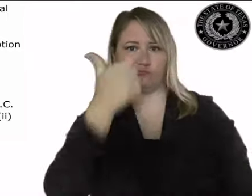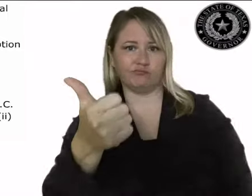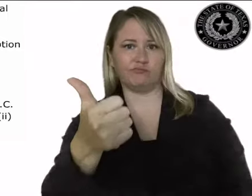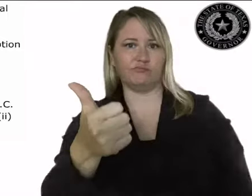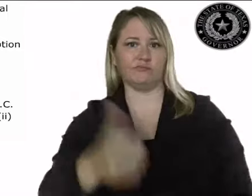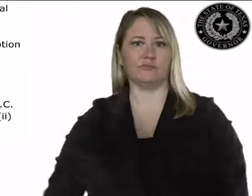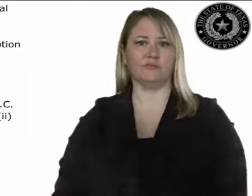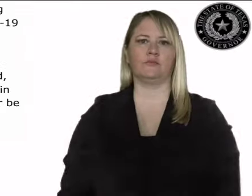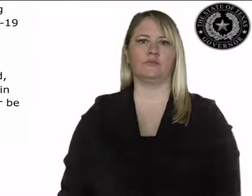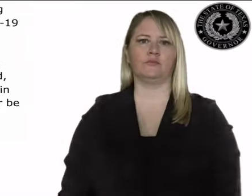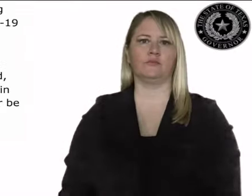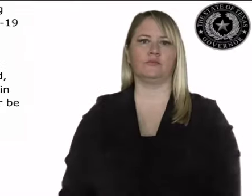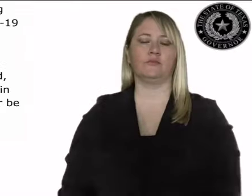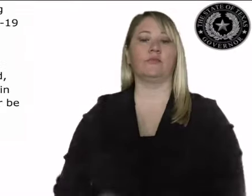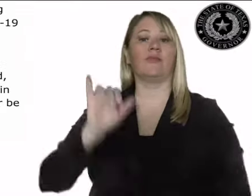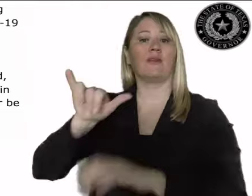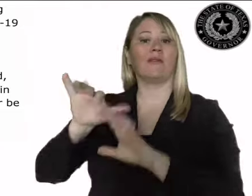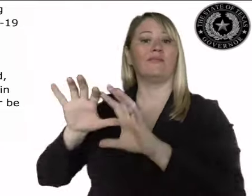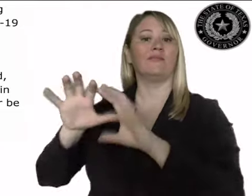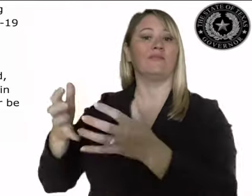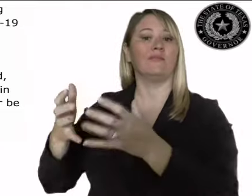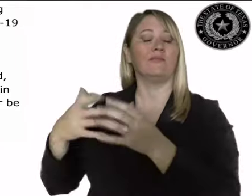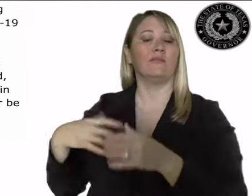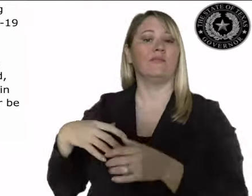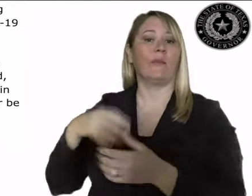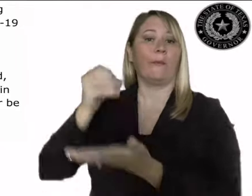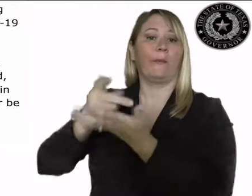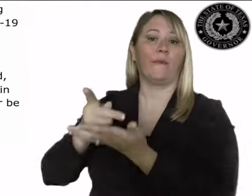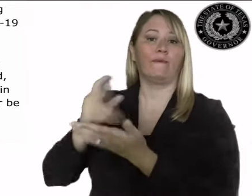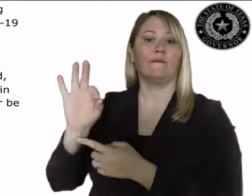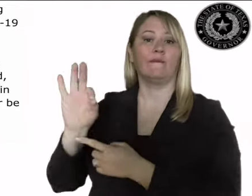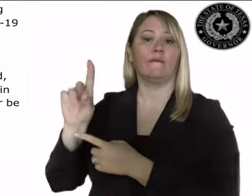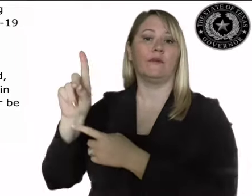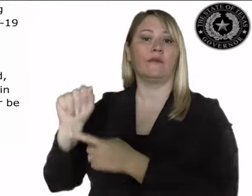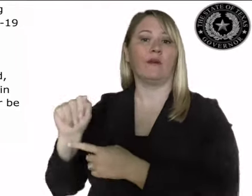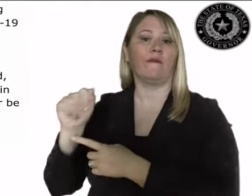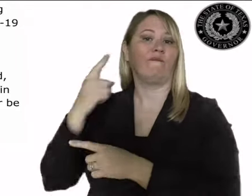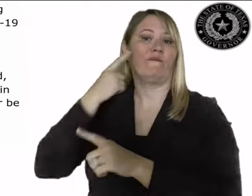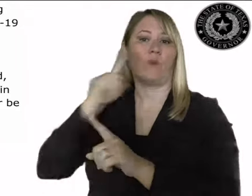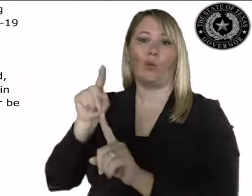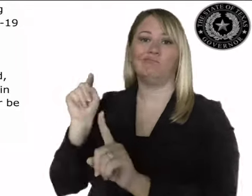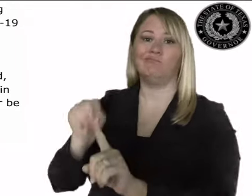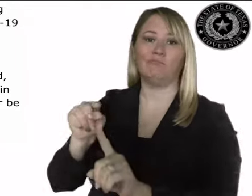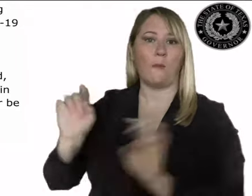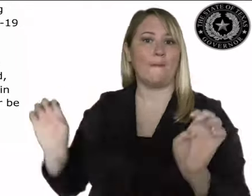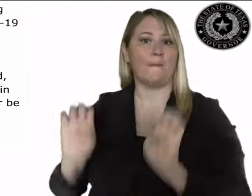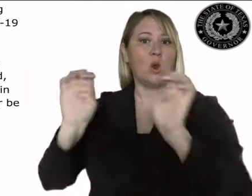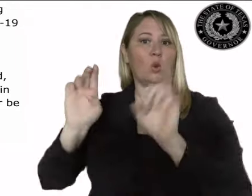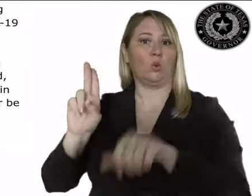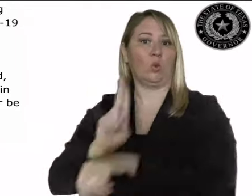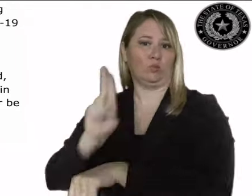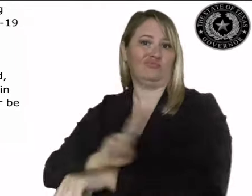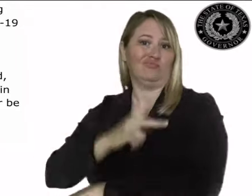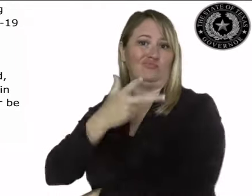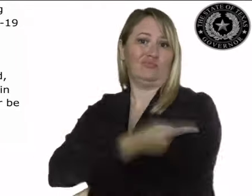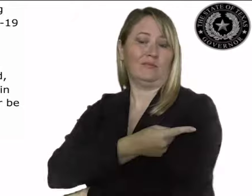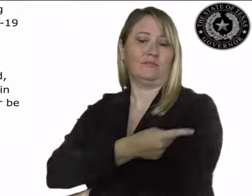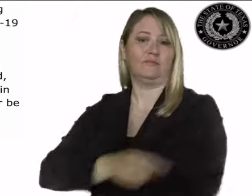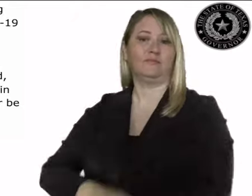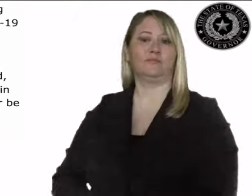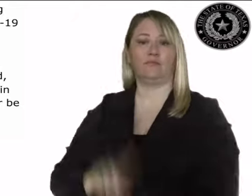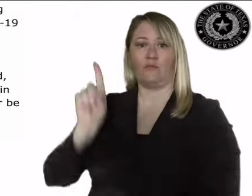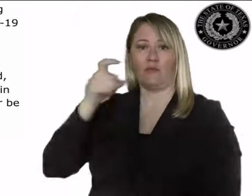and Whereas, receiving one of these COVID-19 vaccines under an emergency use